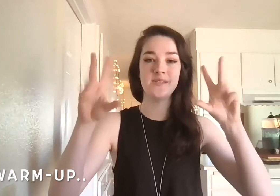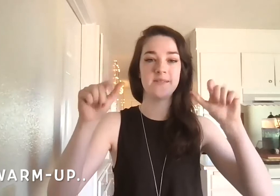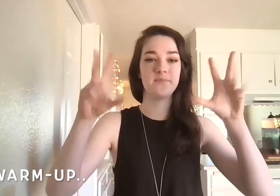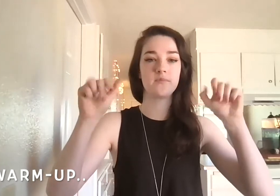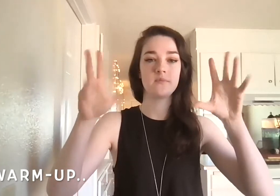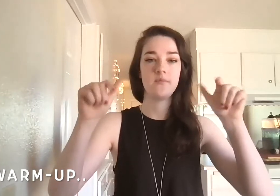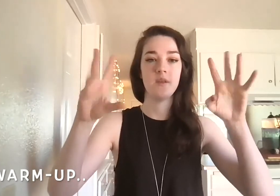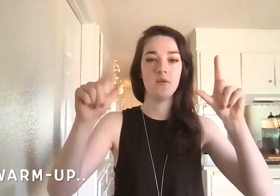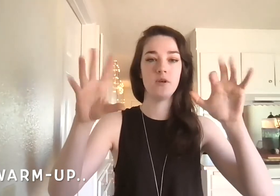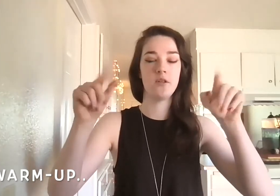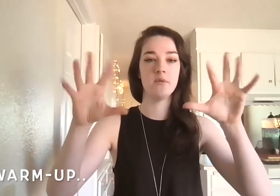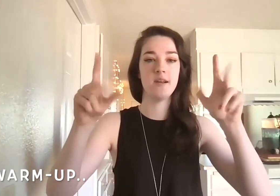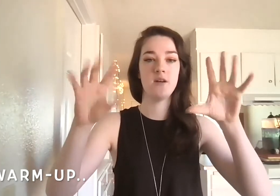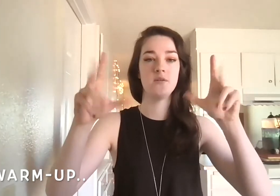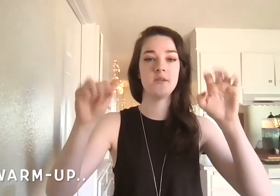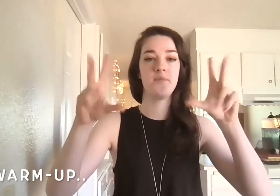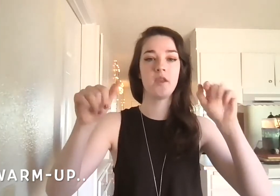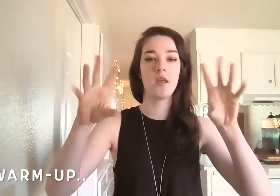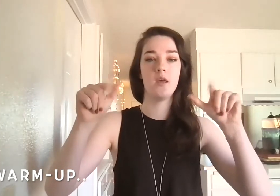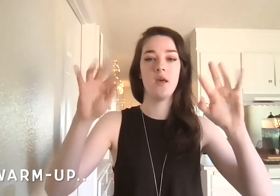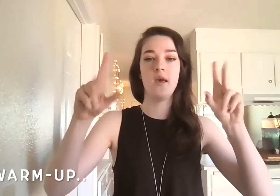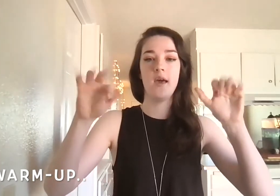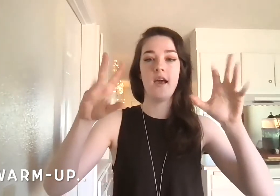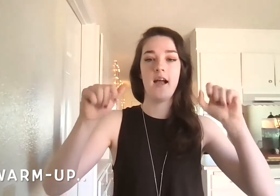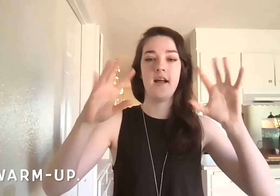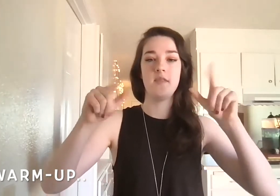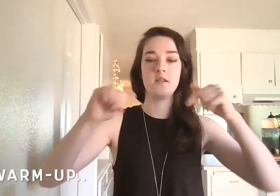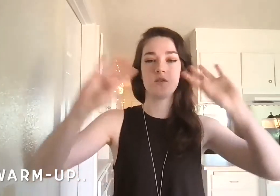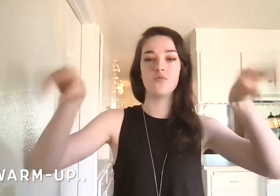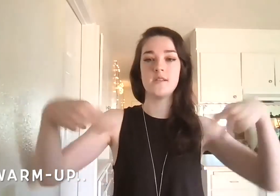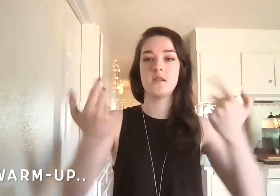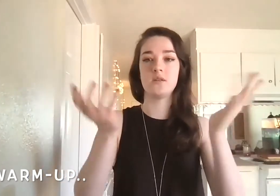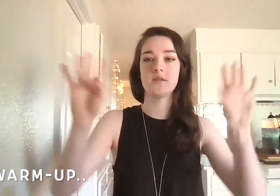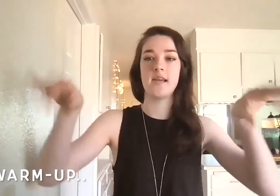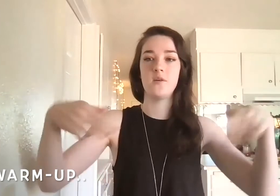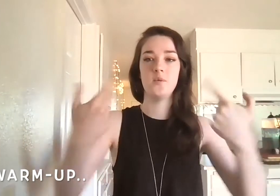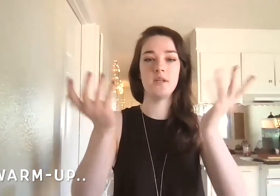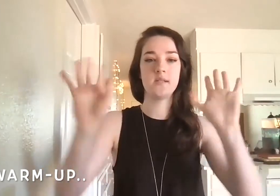wriggle them around and then some wrist circles outwards